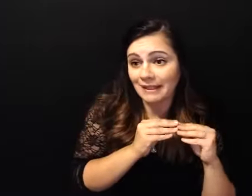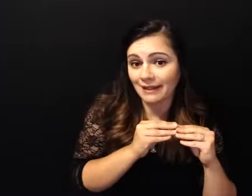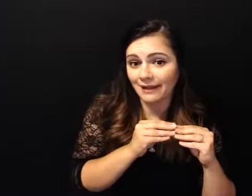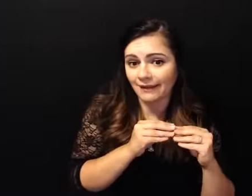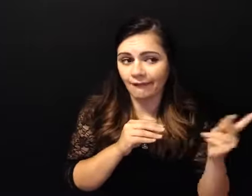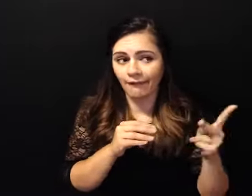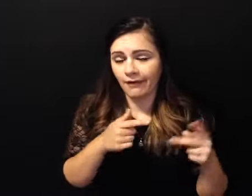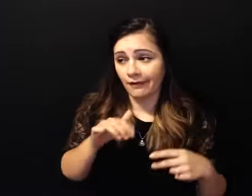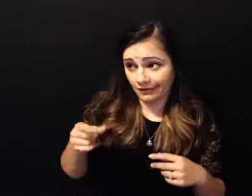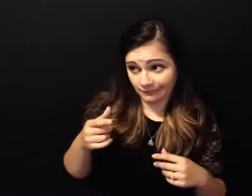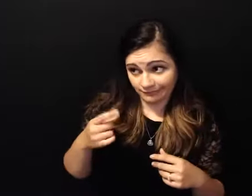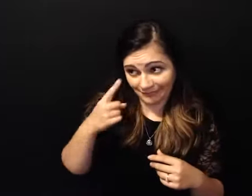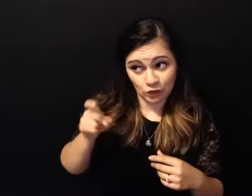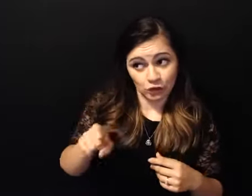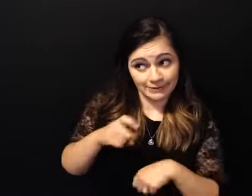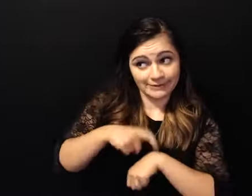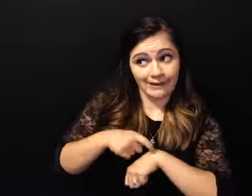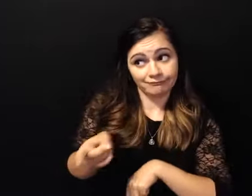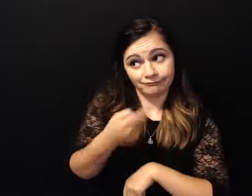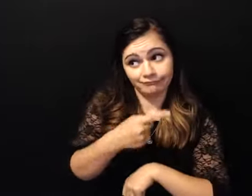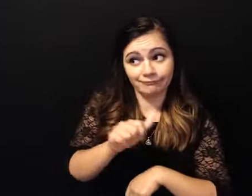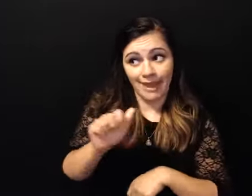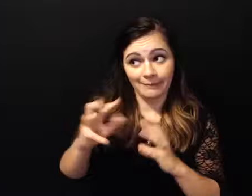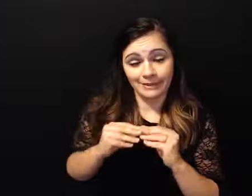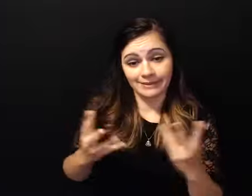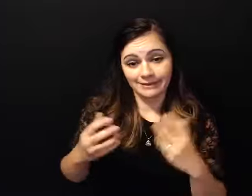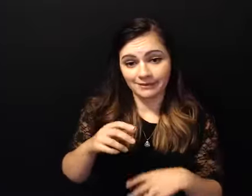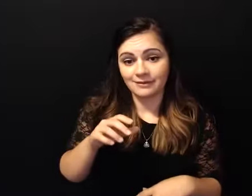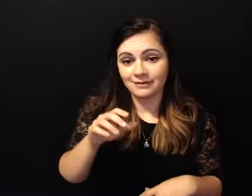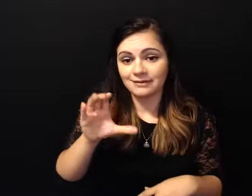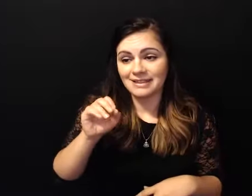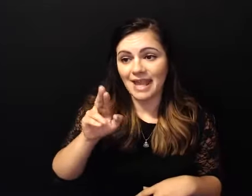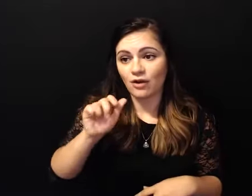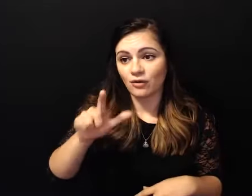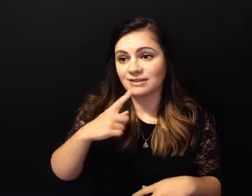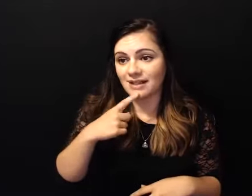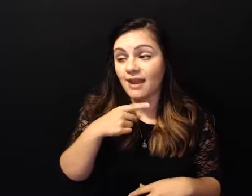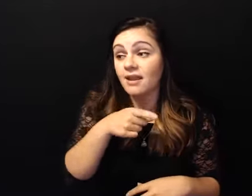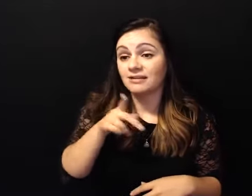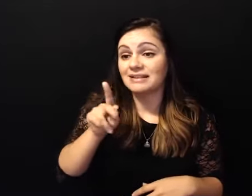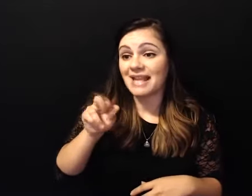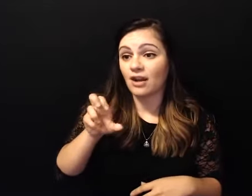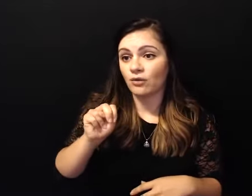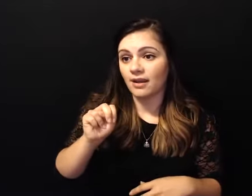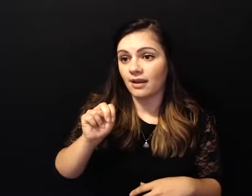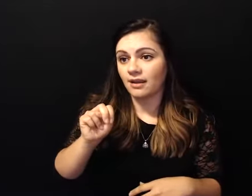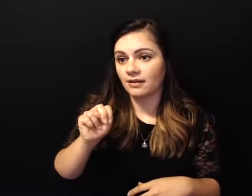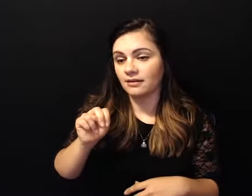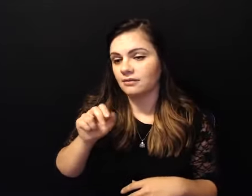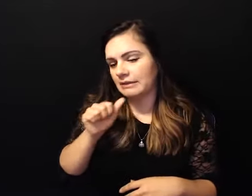alcoholics anonymous uh carol said karen's going to watch the kids and you're going to get in my car and we're going to your home group you know i hadn't been in my home group for